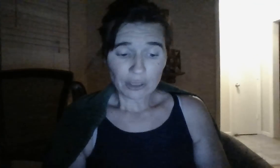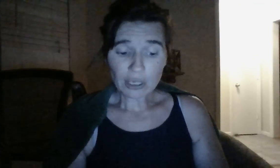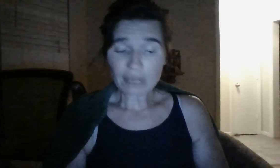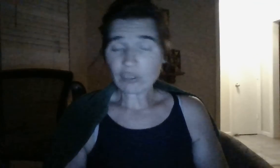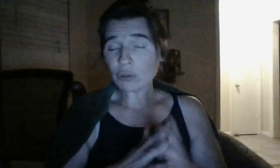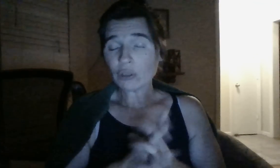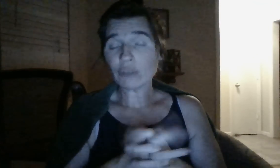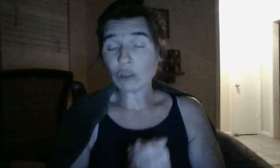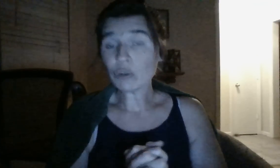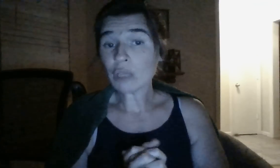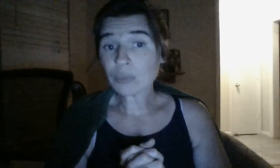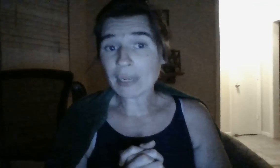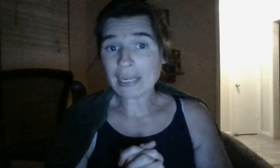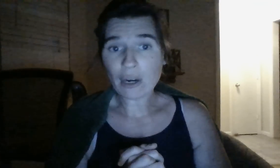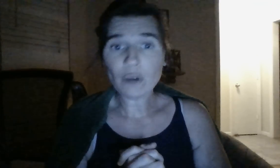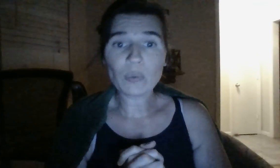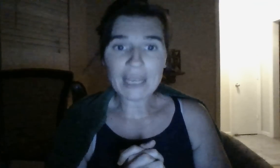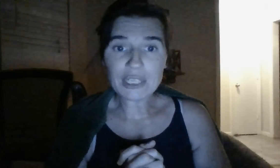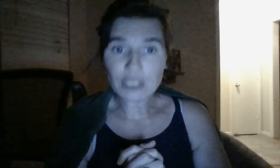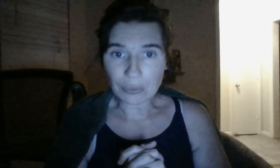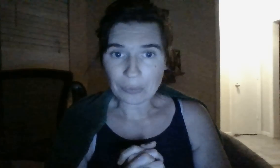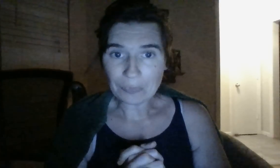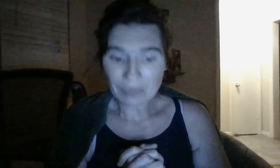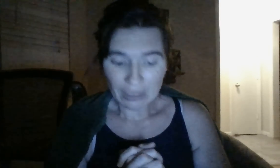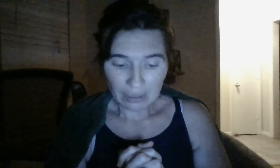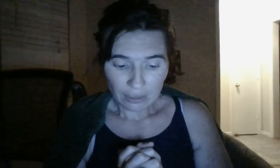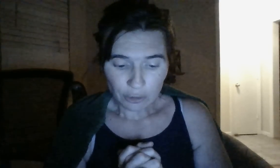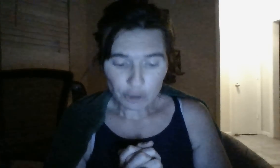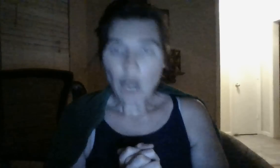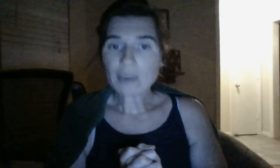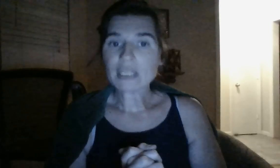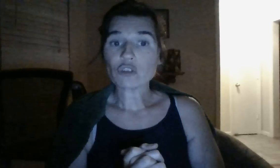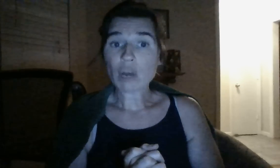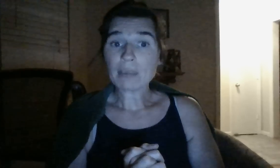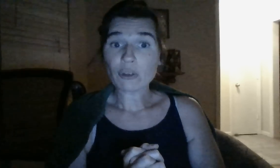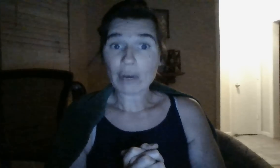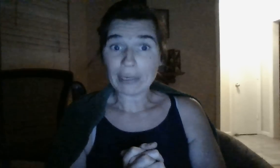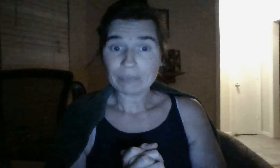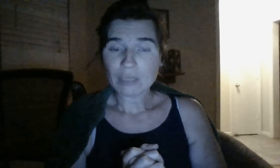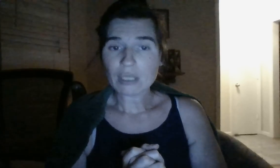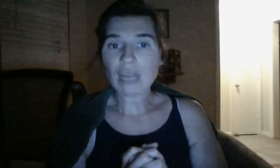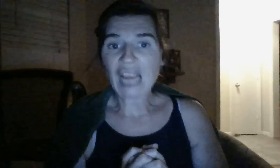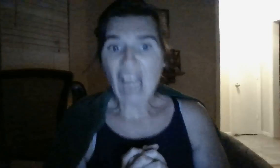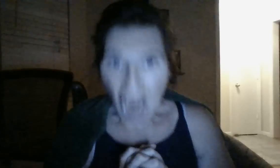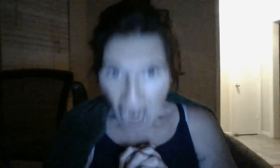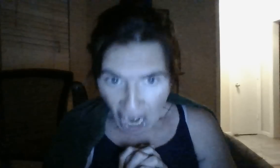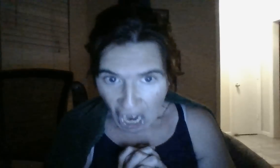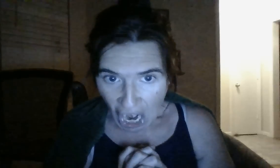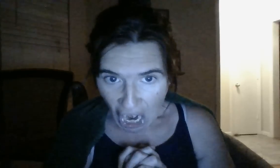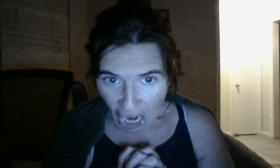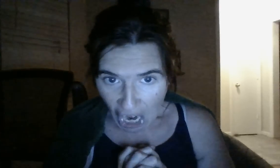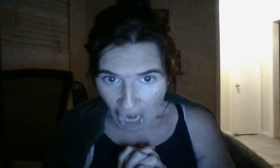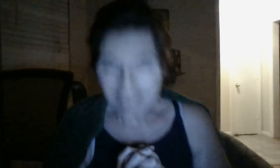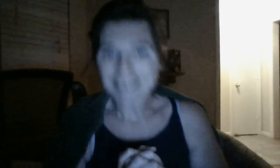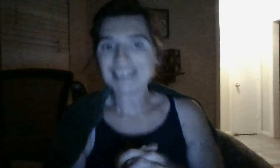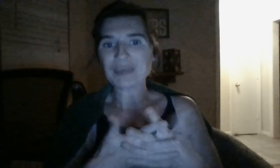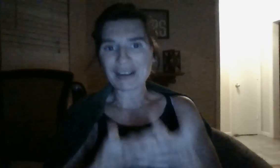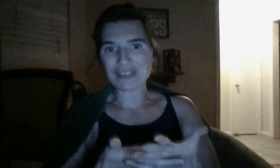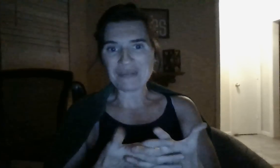They're going to view this reading. And, her, when they do, their jaw is going to drop to the ground. So, like. That is what I feel.